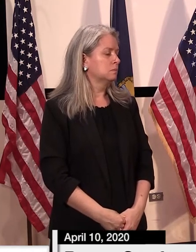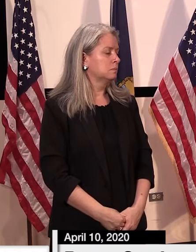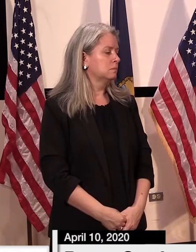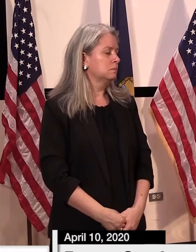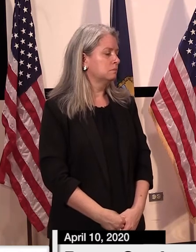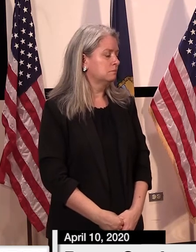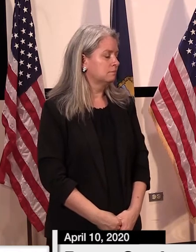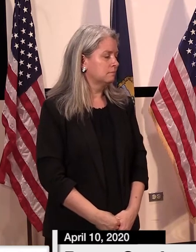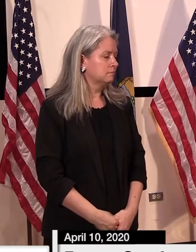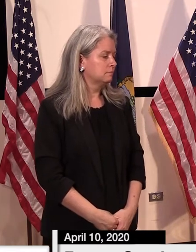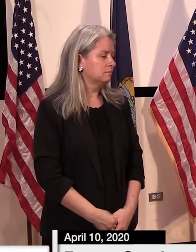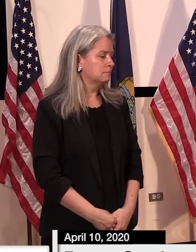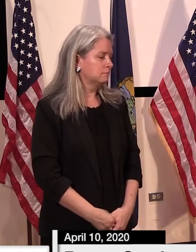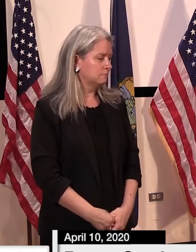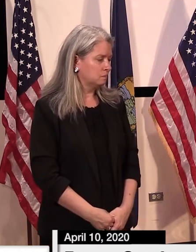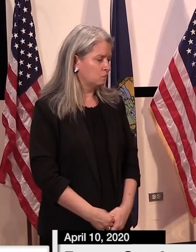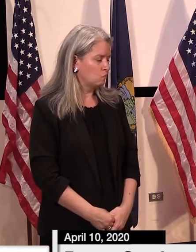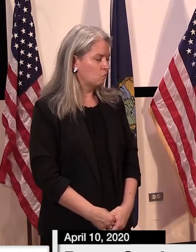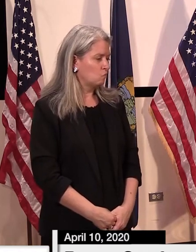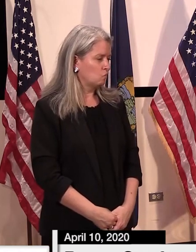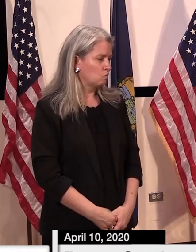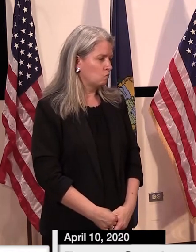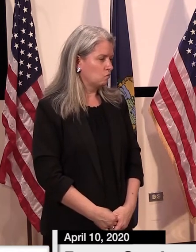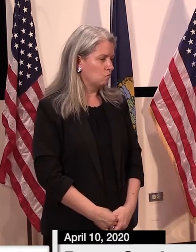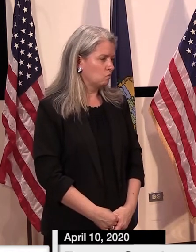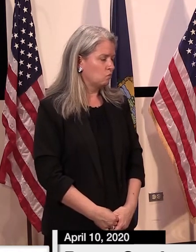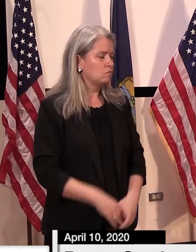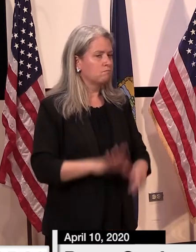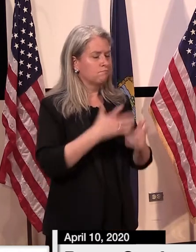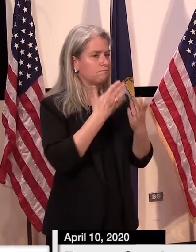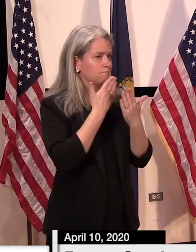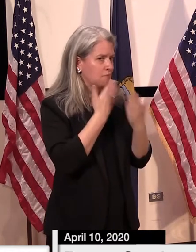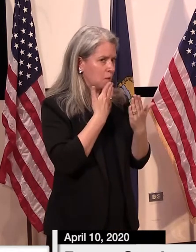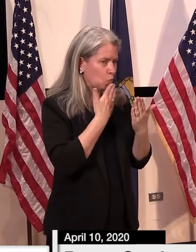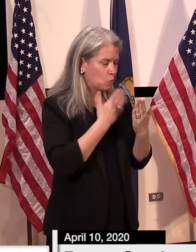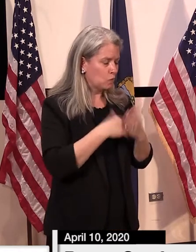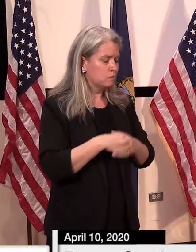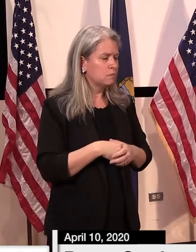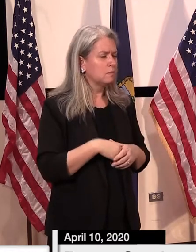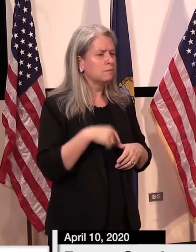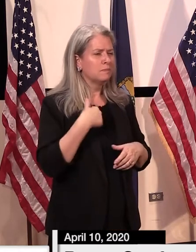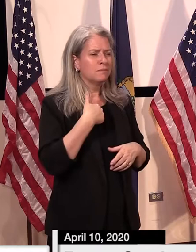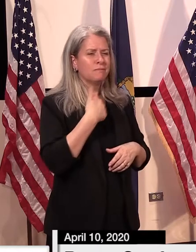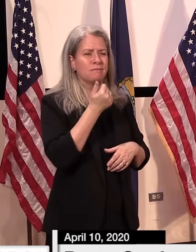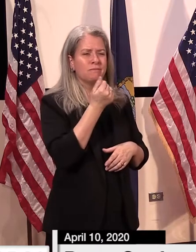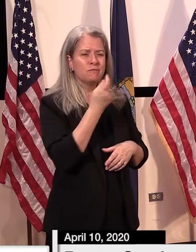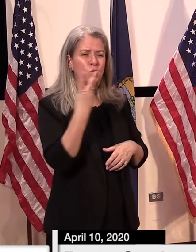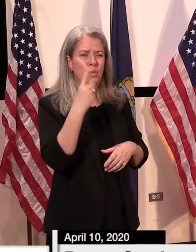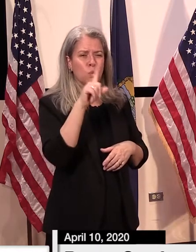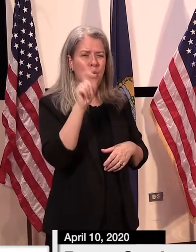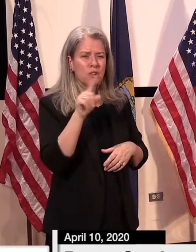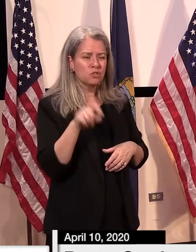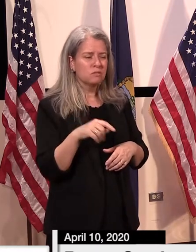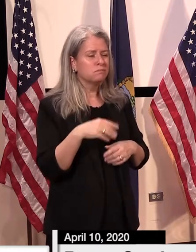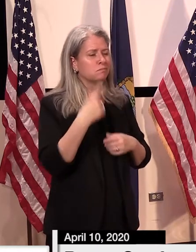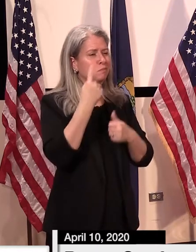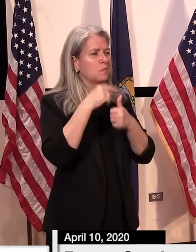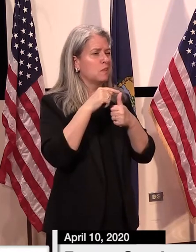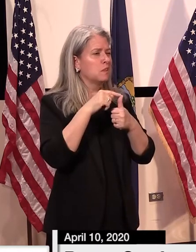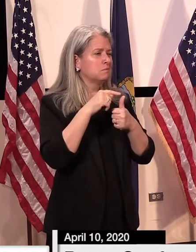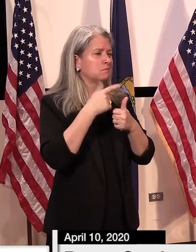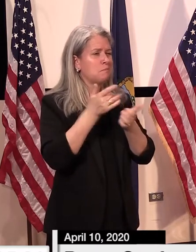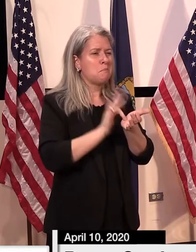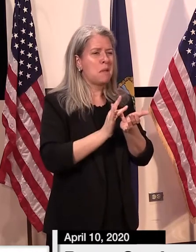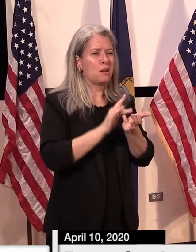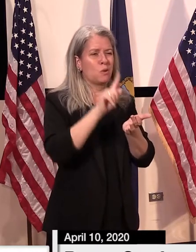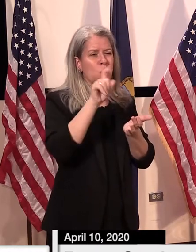Hi, as always, thank you very much. I had a couple of questions. One is a medical question. I